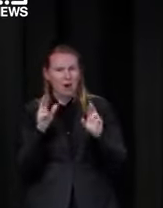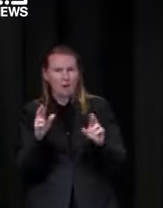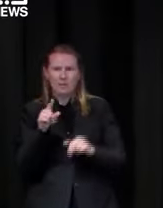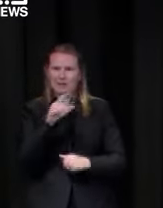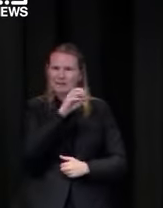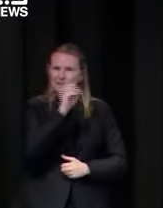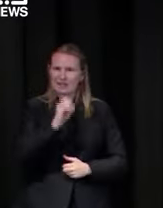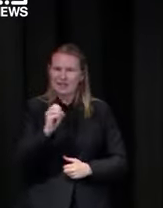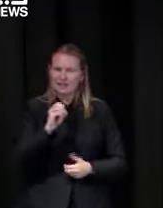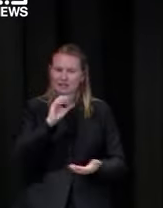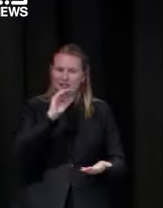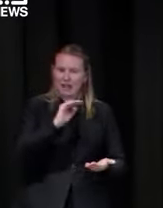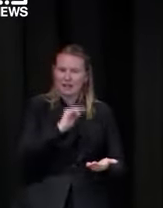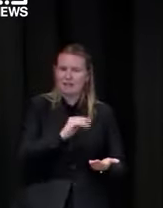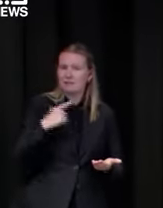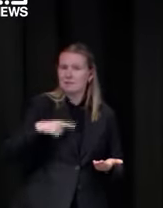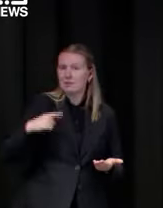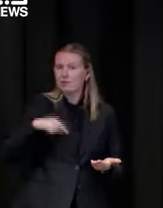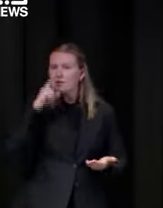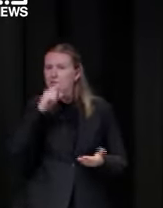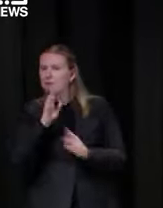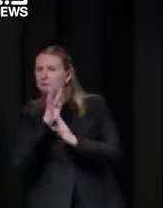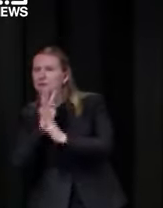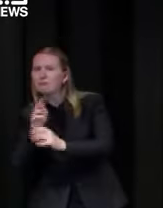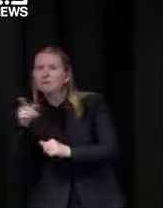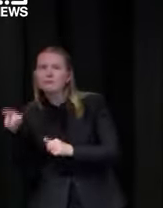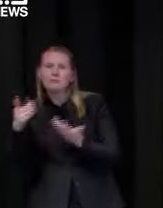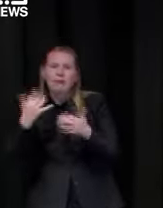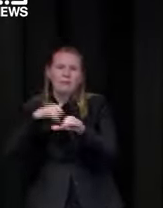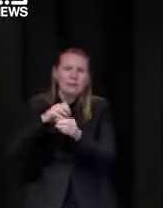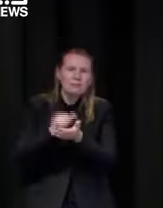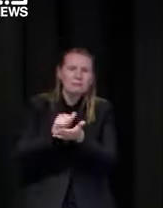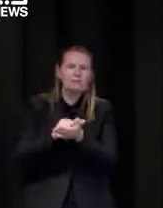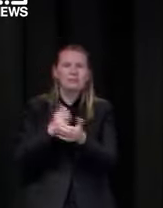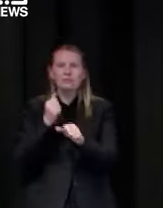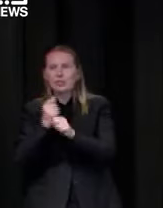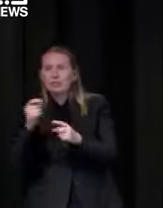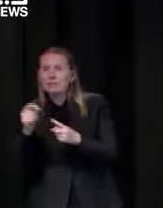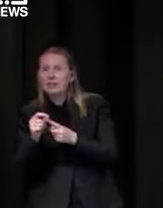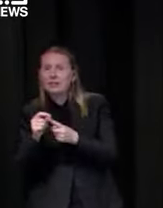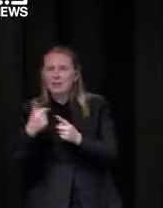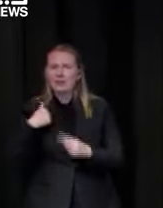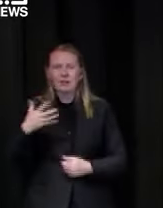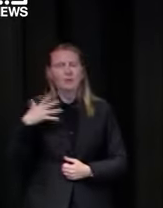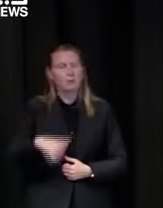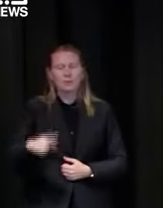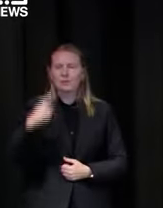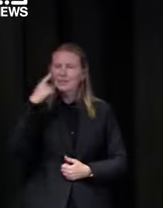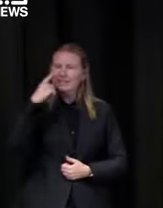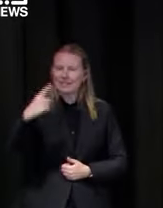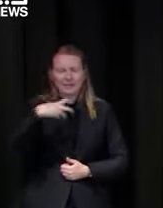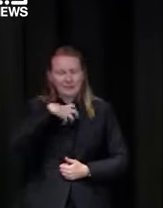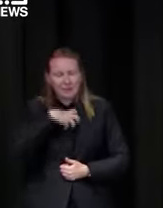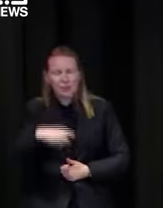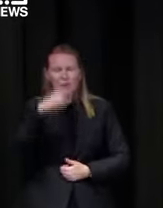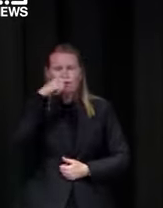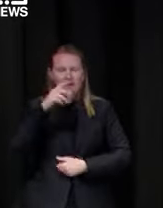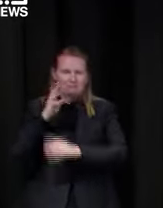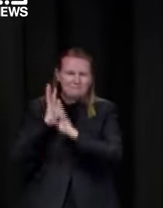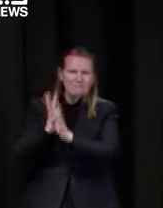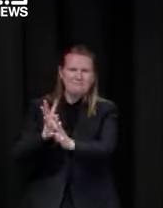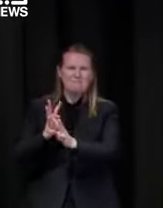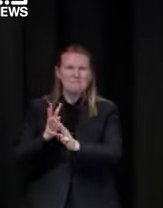more and more people are going to their pharmacy more and more people are going to their gp so that we can see that part of the system increase its share